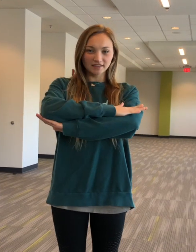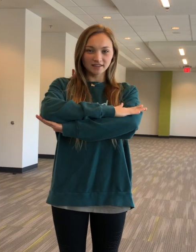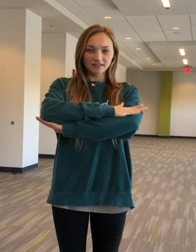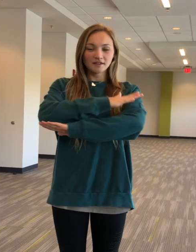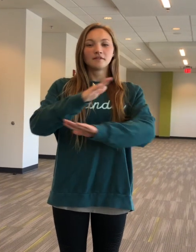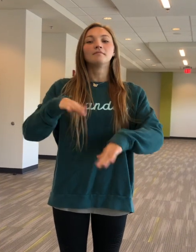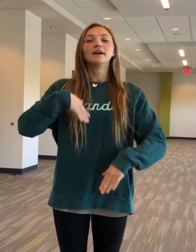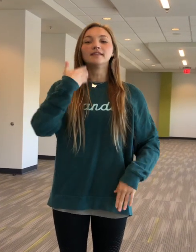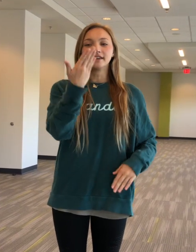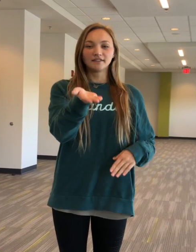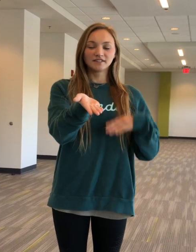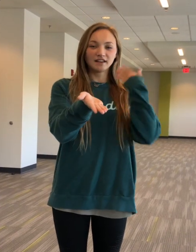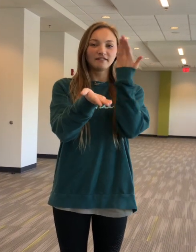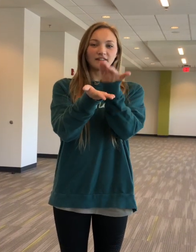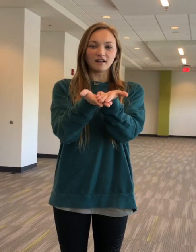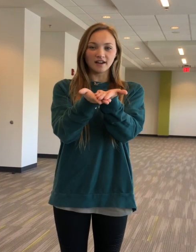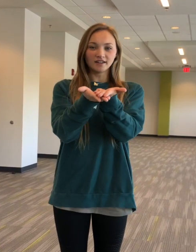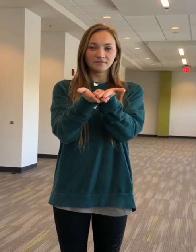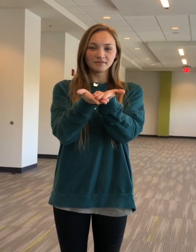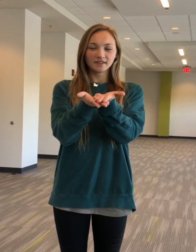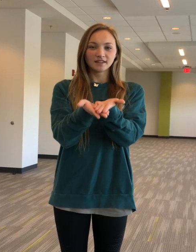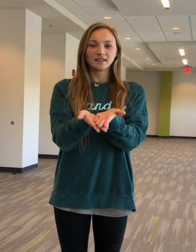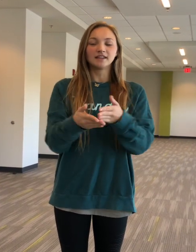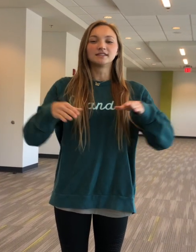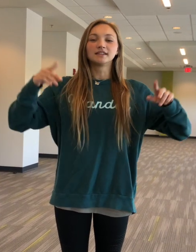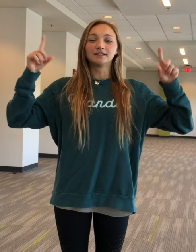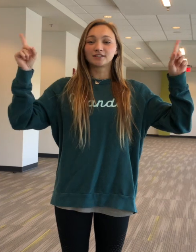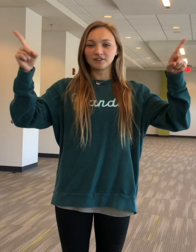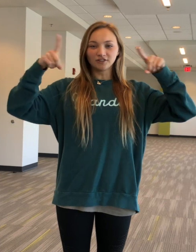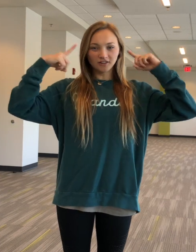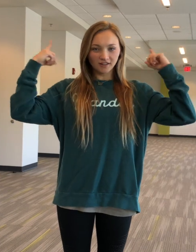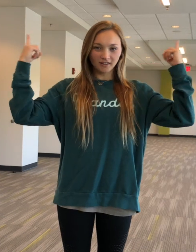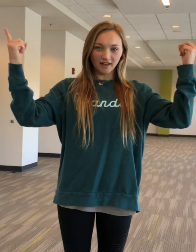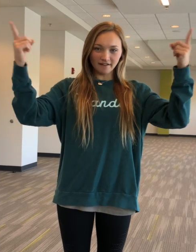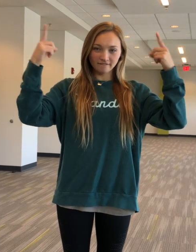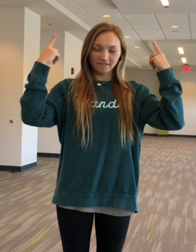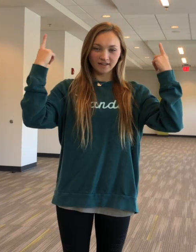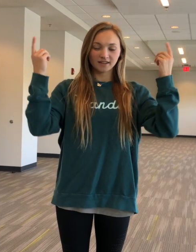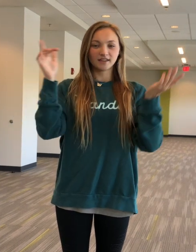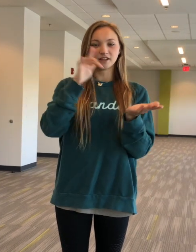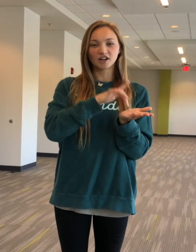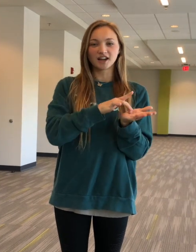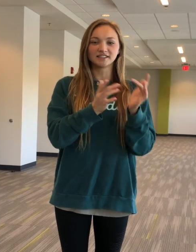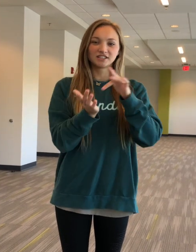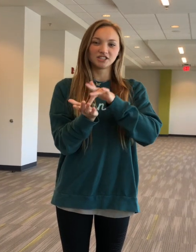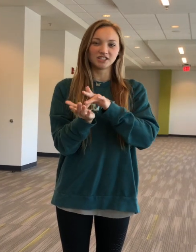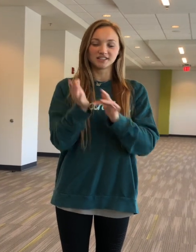but the gift of God is eternal life in Christ Jesus